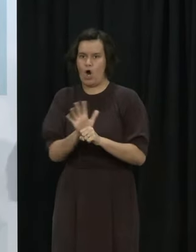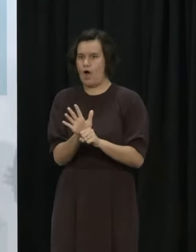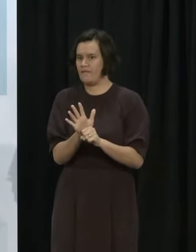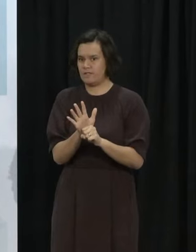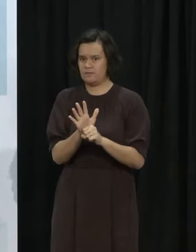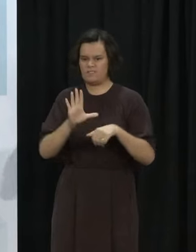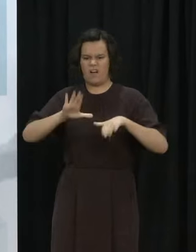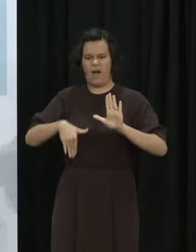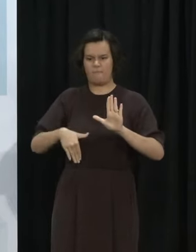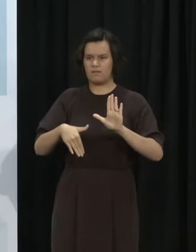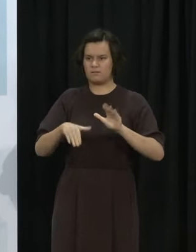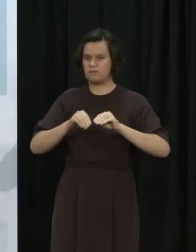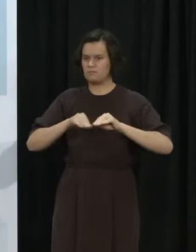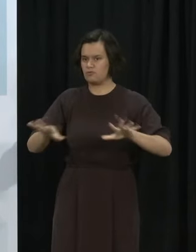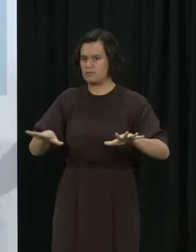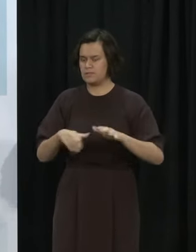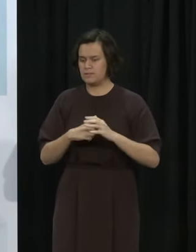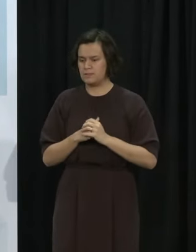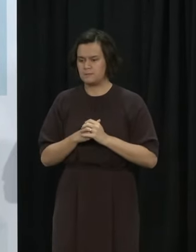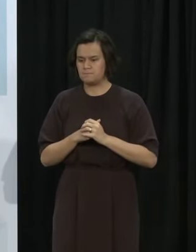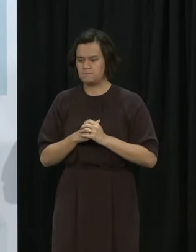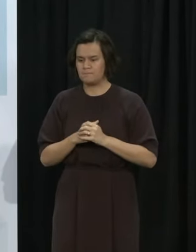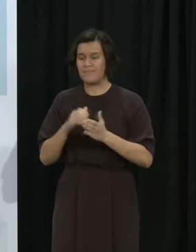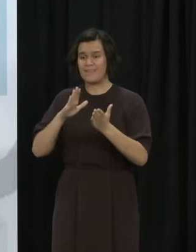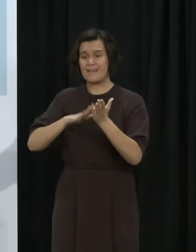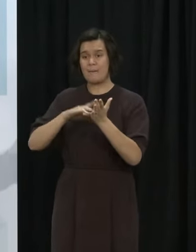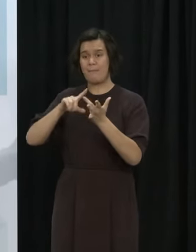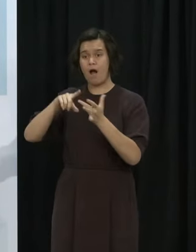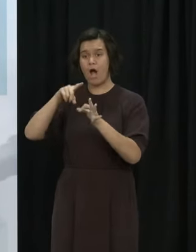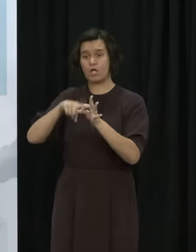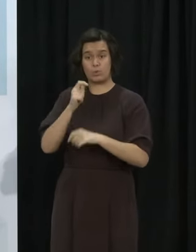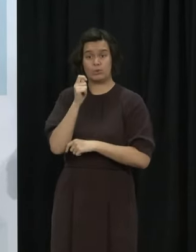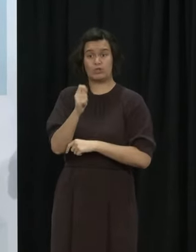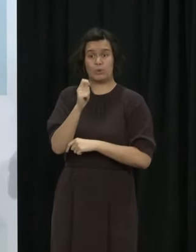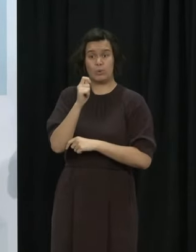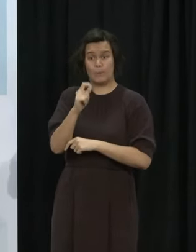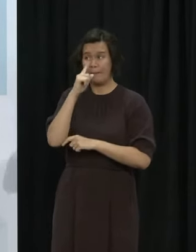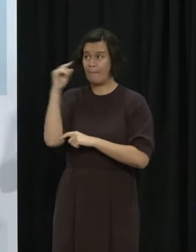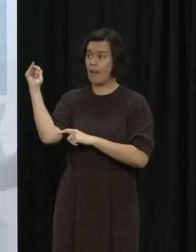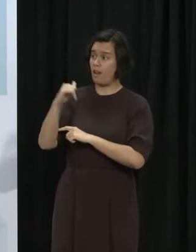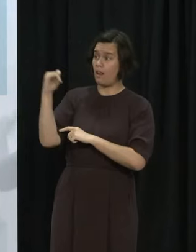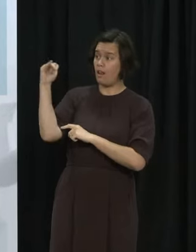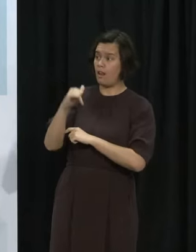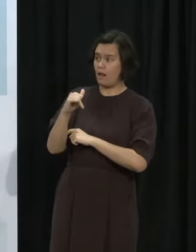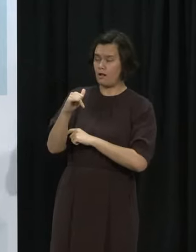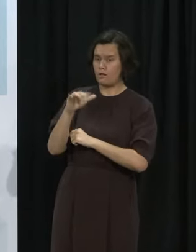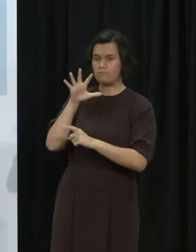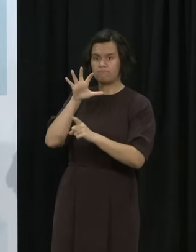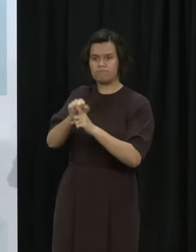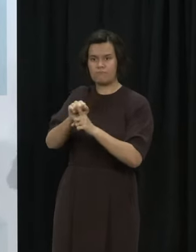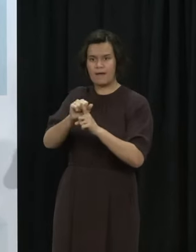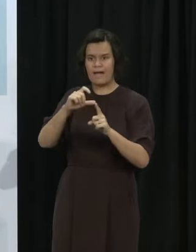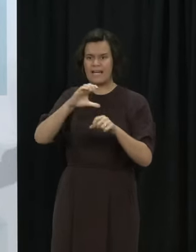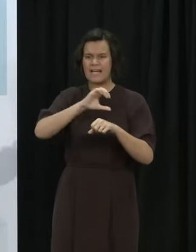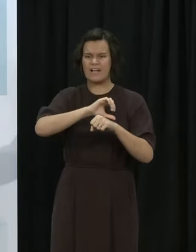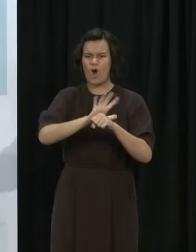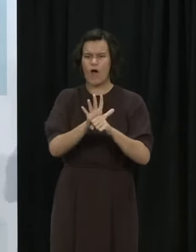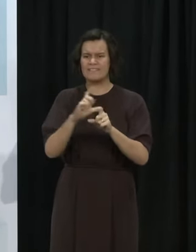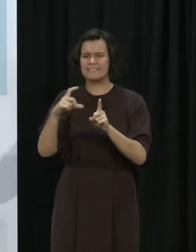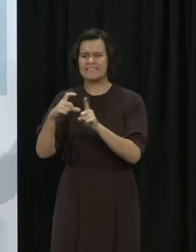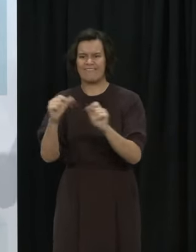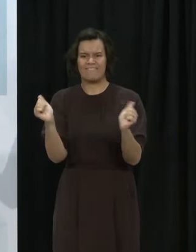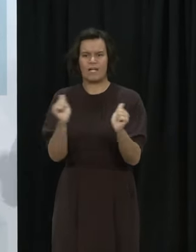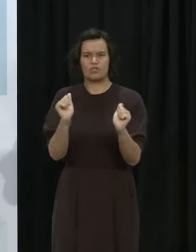in through our border and through our managed isolation facilities will be the Omicron variant. Our immediate job right now must be to slow it